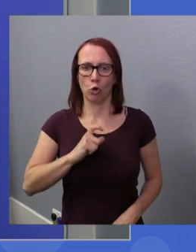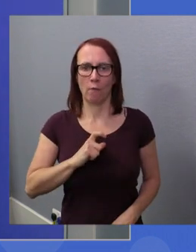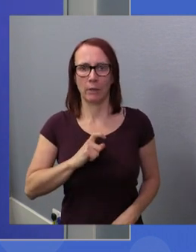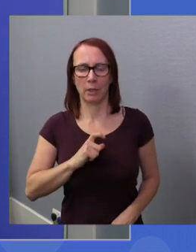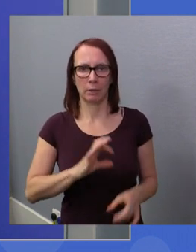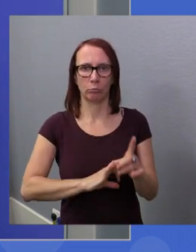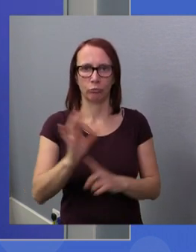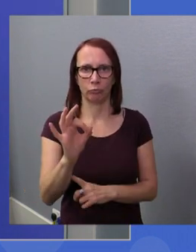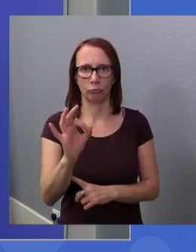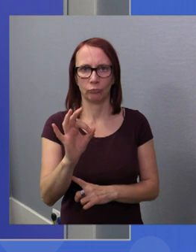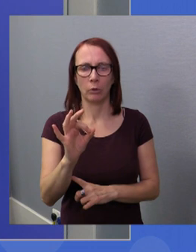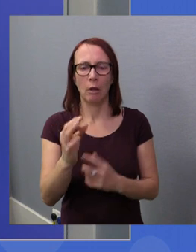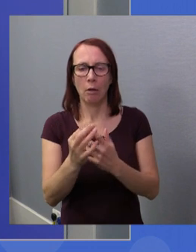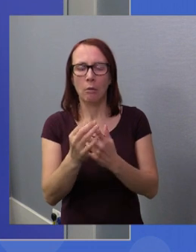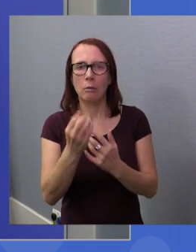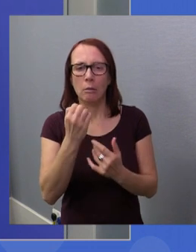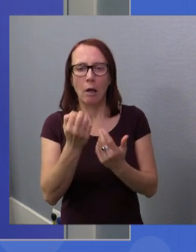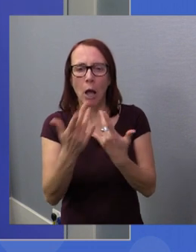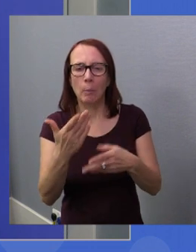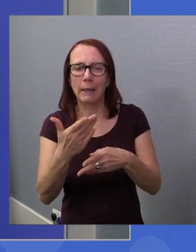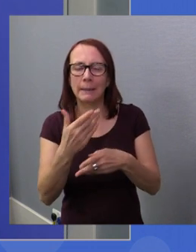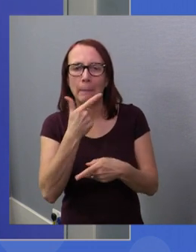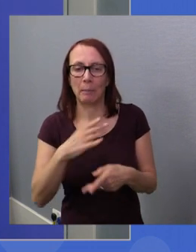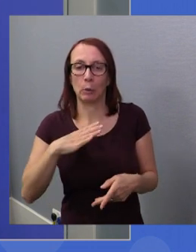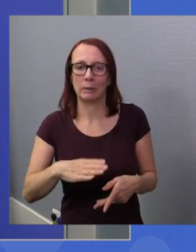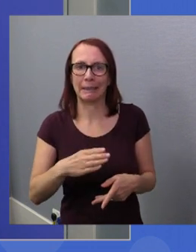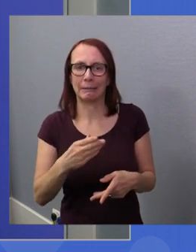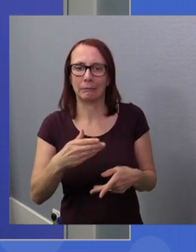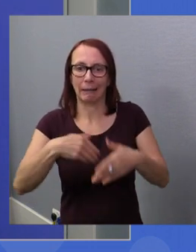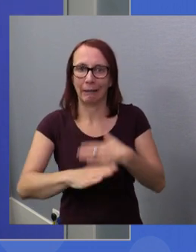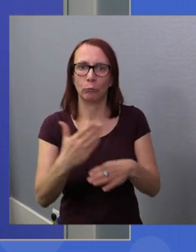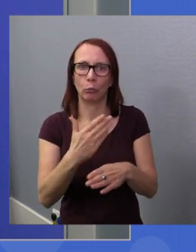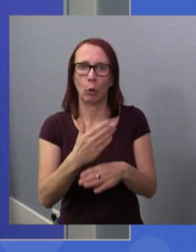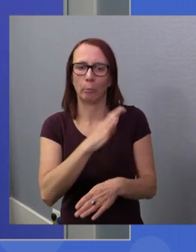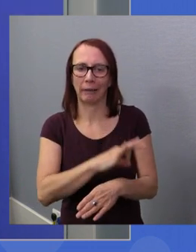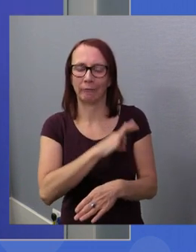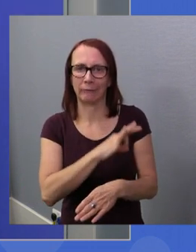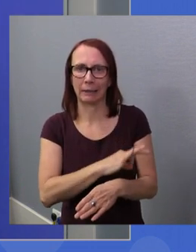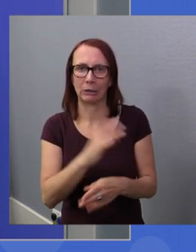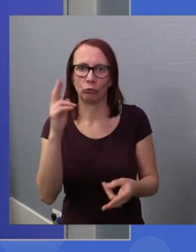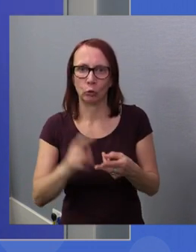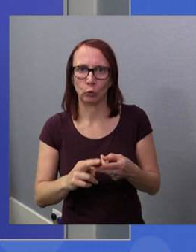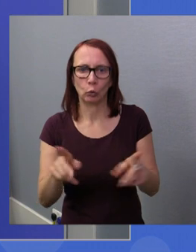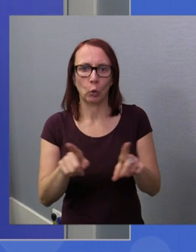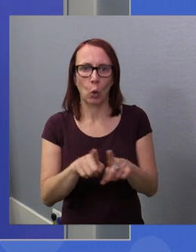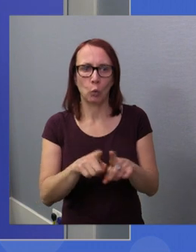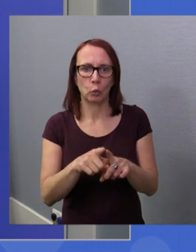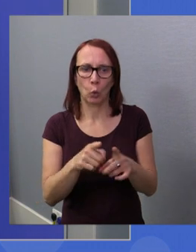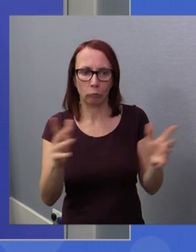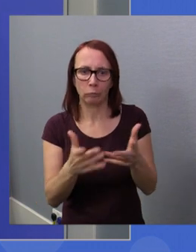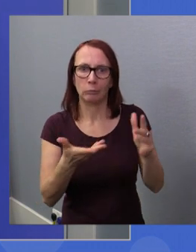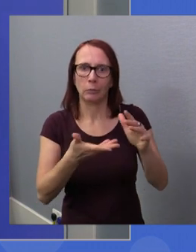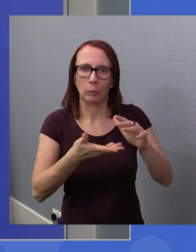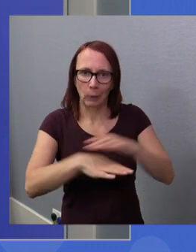It would reduce the number of people who need top-up benefits and incentive for people to go into employment and it would also